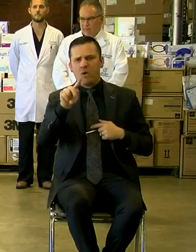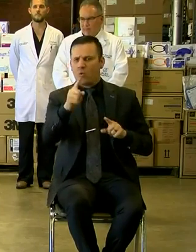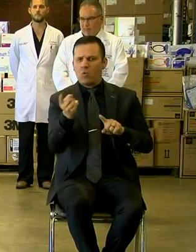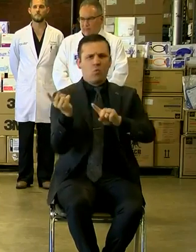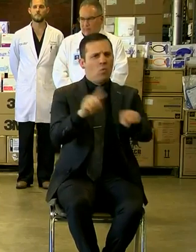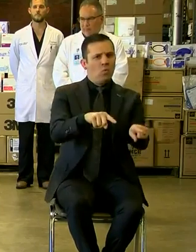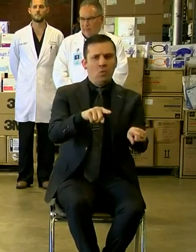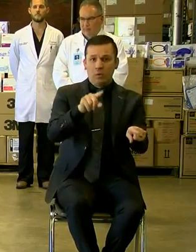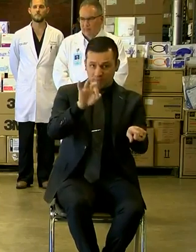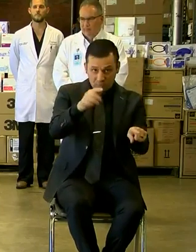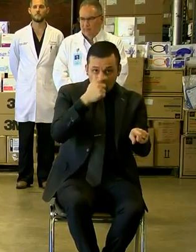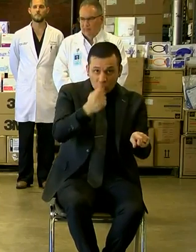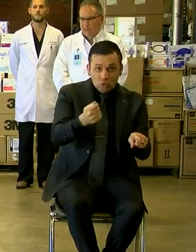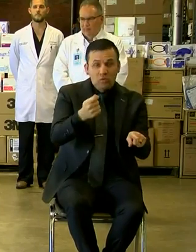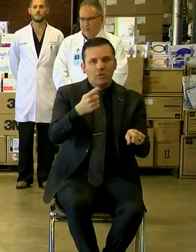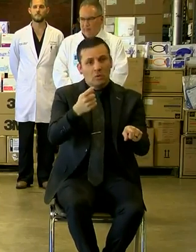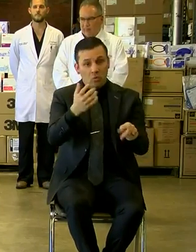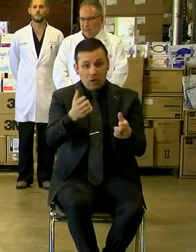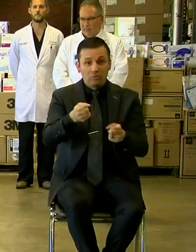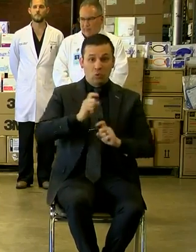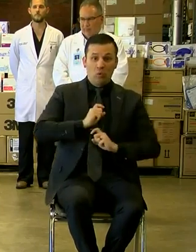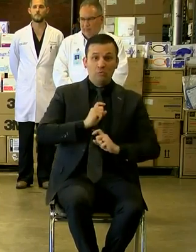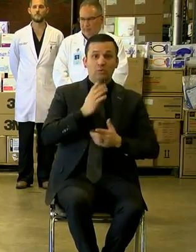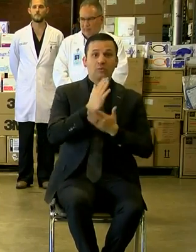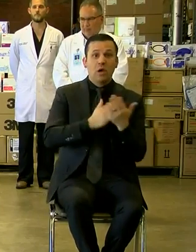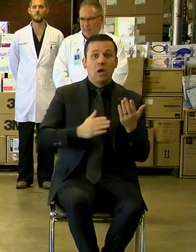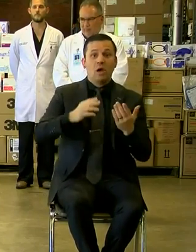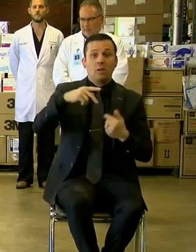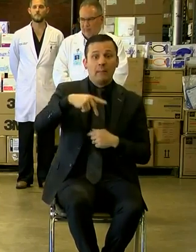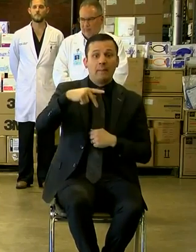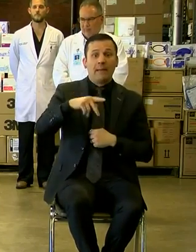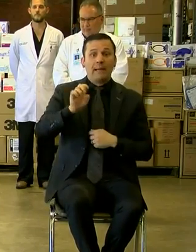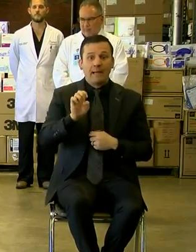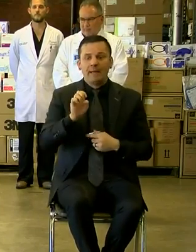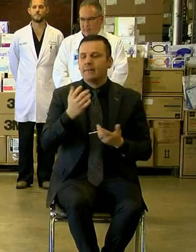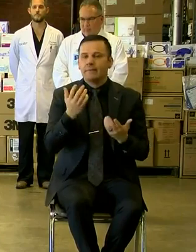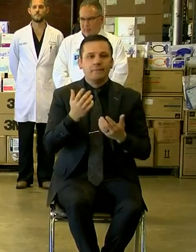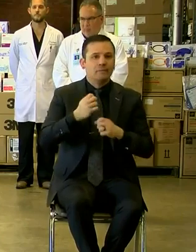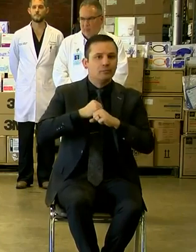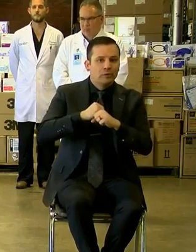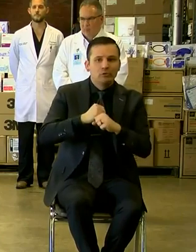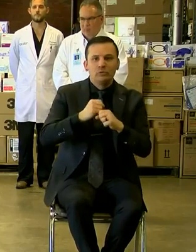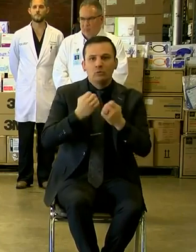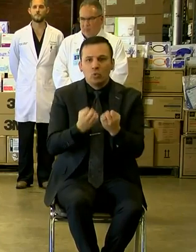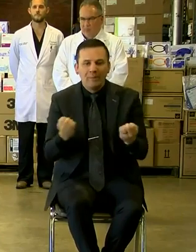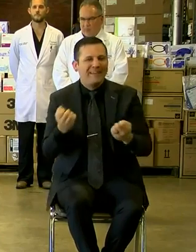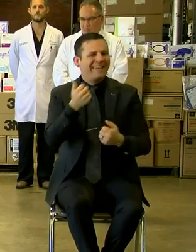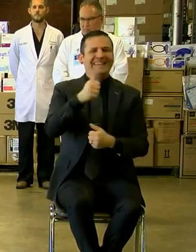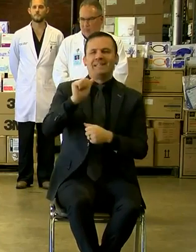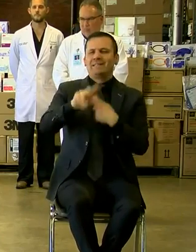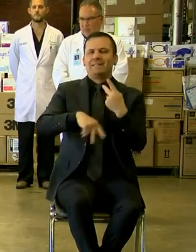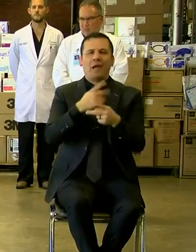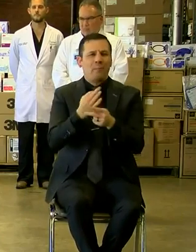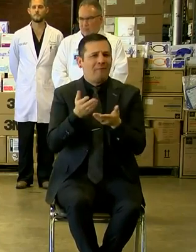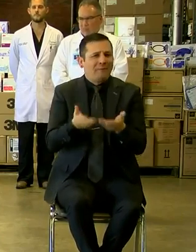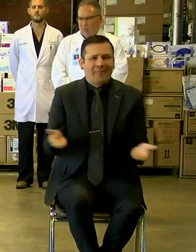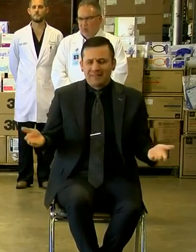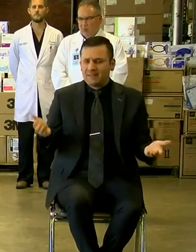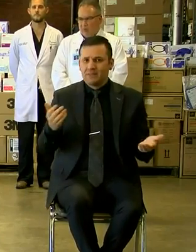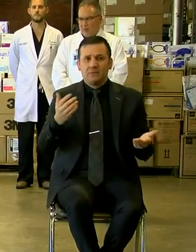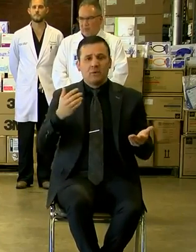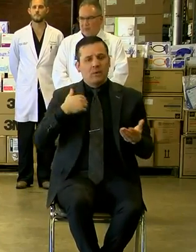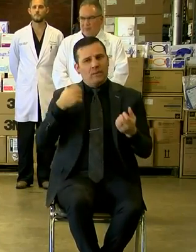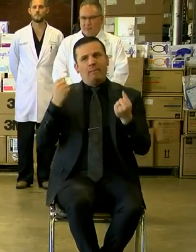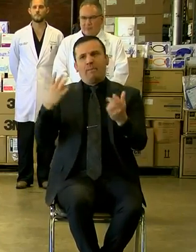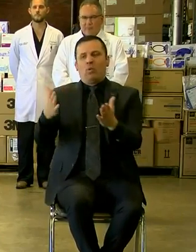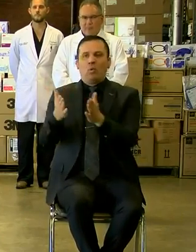donate this personal protection equipment, any type of medical supply, or we know that we're getting many